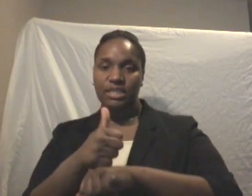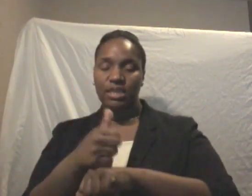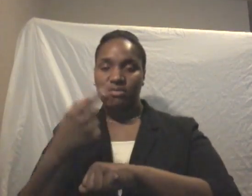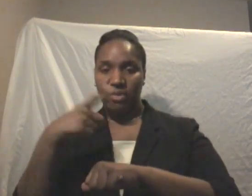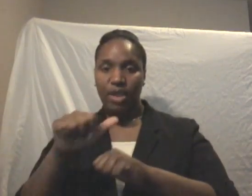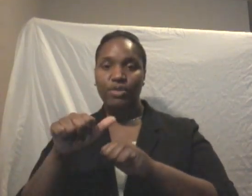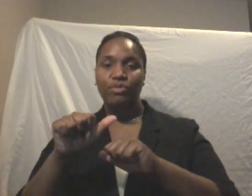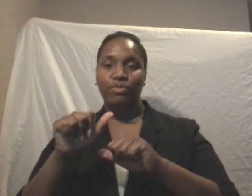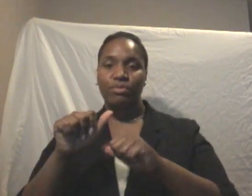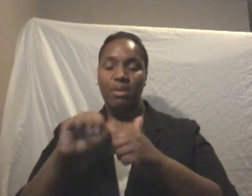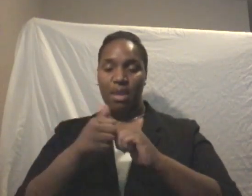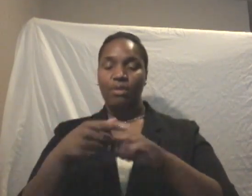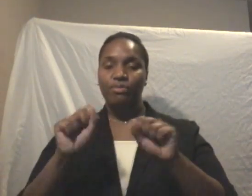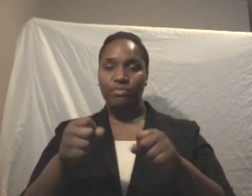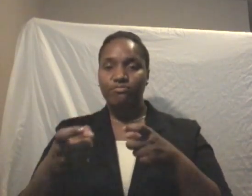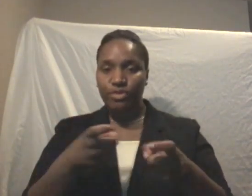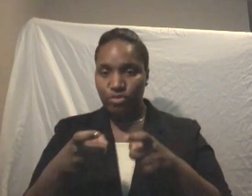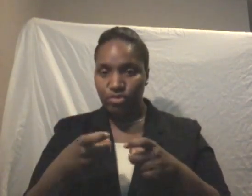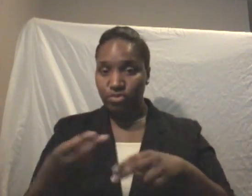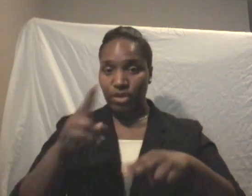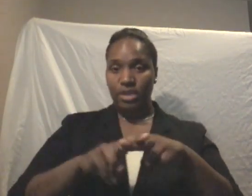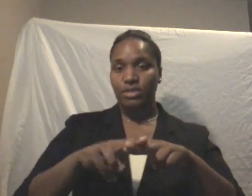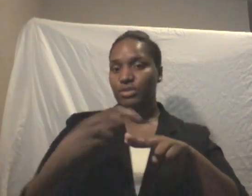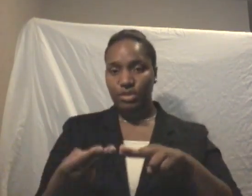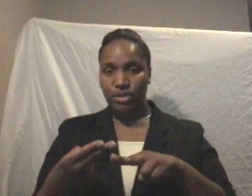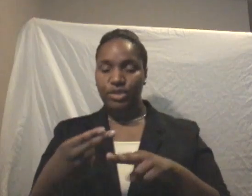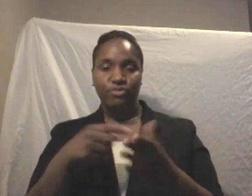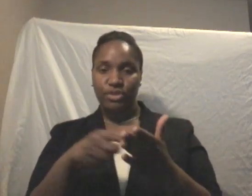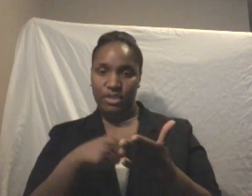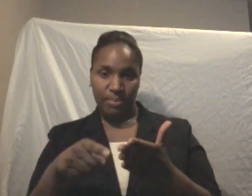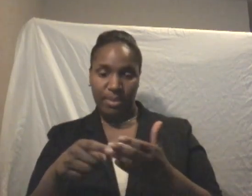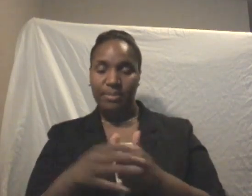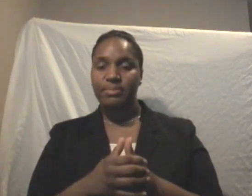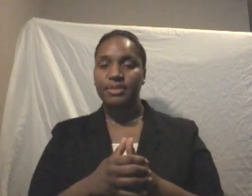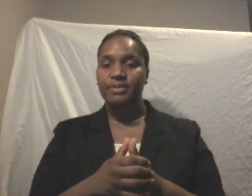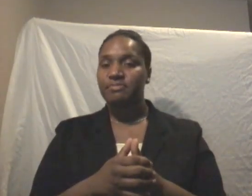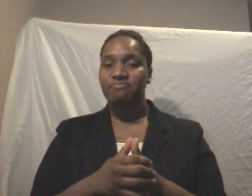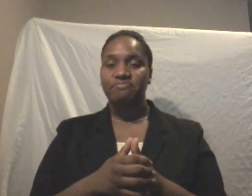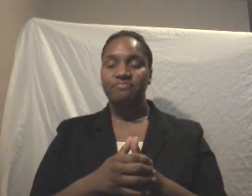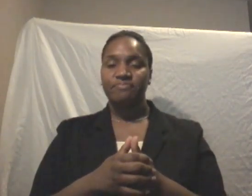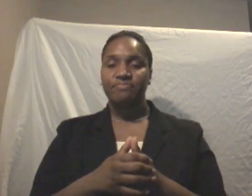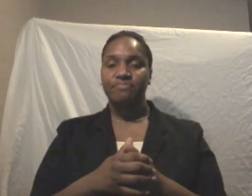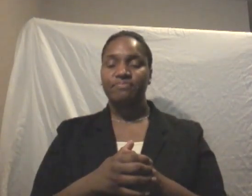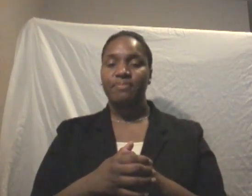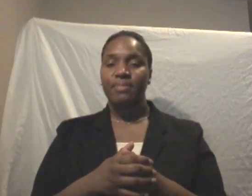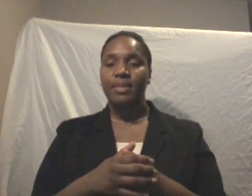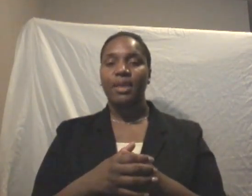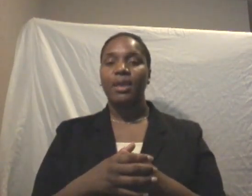too. In doing so, you would simply increase or decrease the amount in the investment or savings